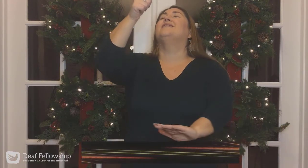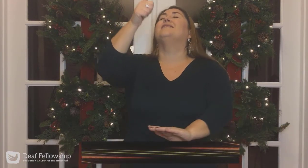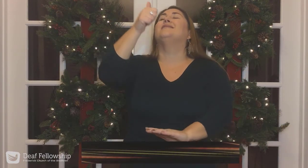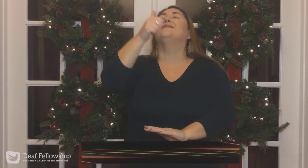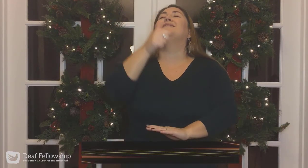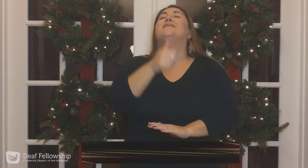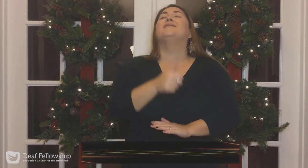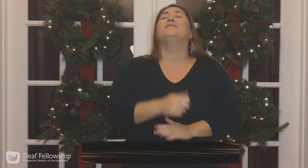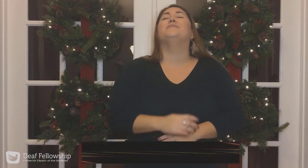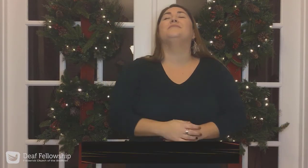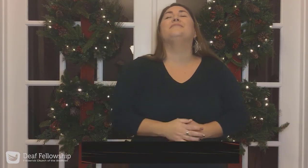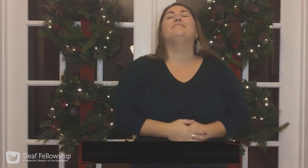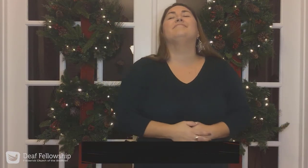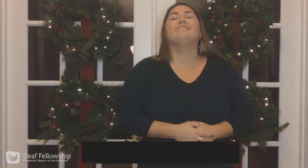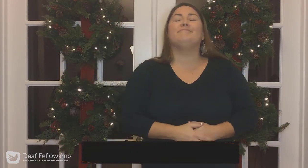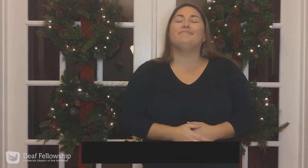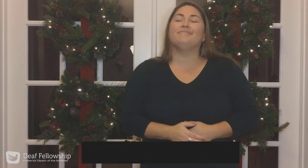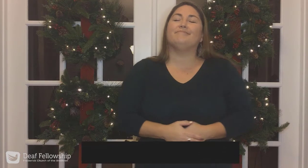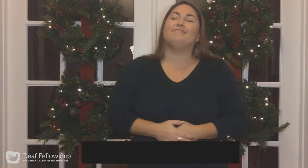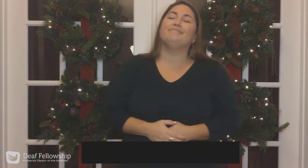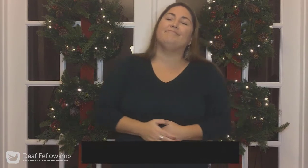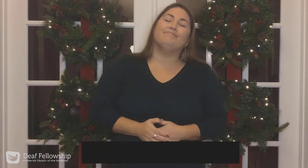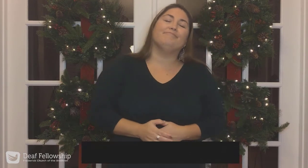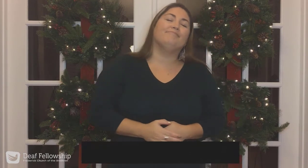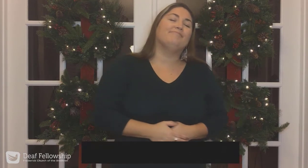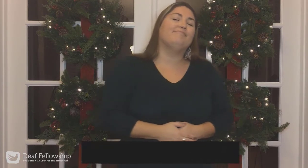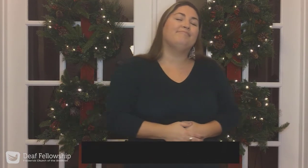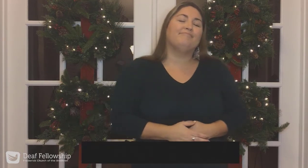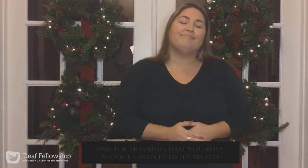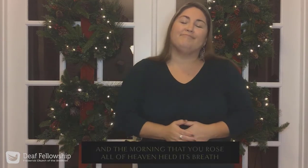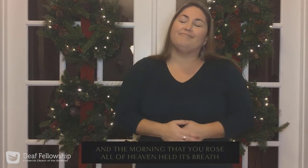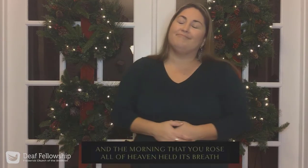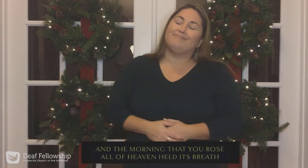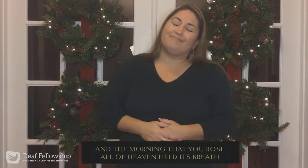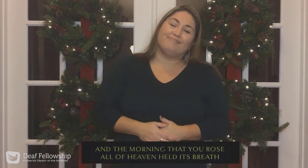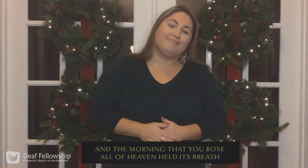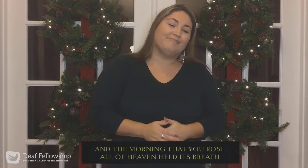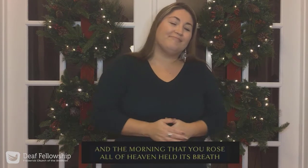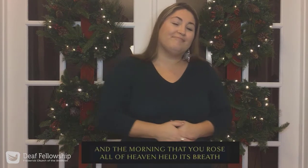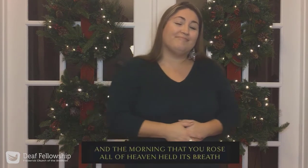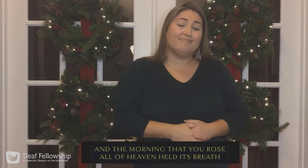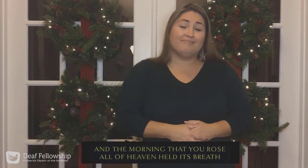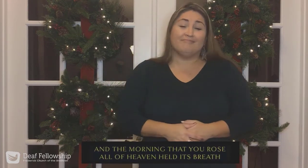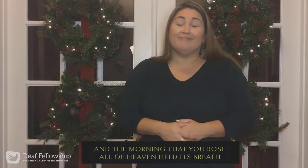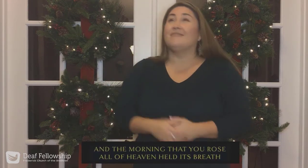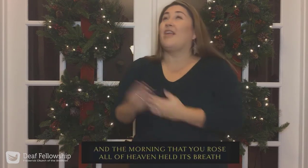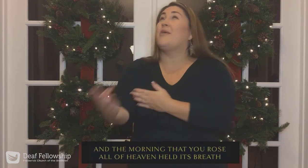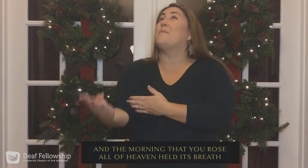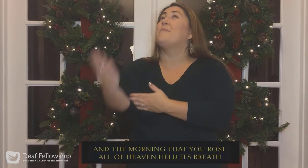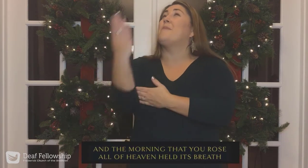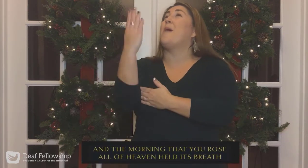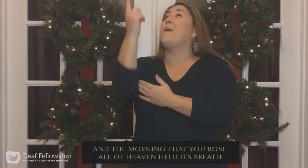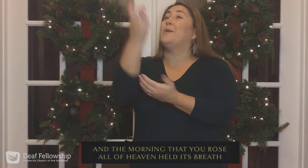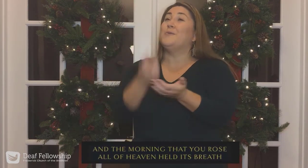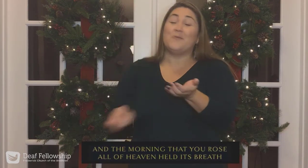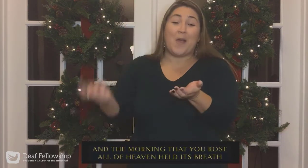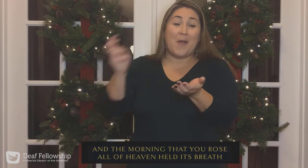of glory Thanks for peace the forever Praise forever